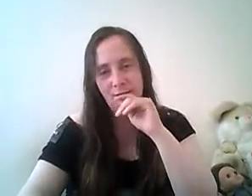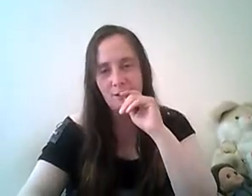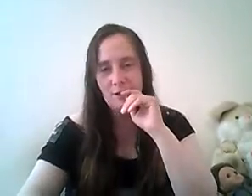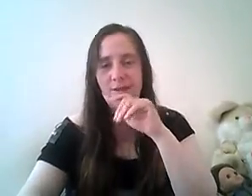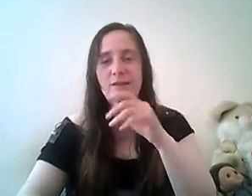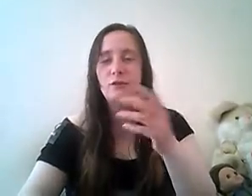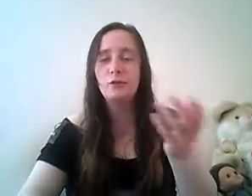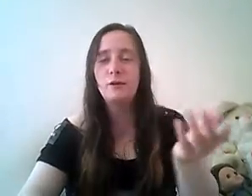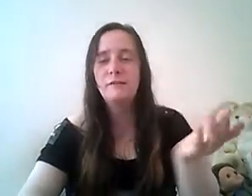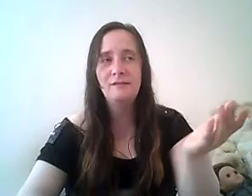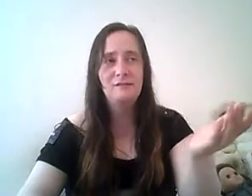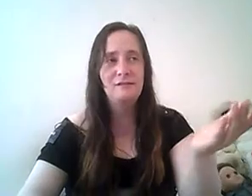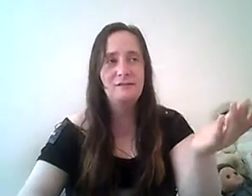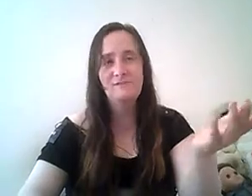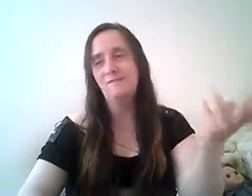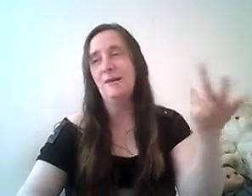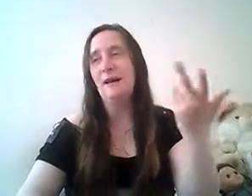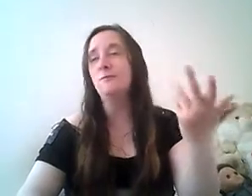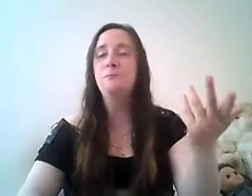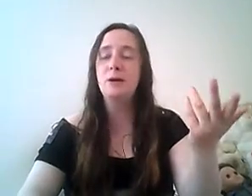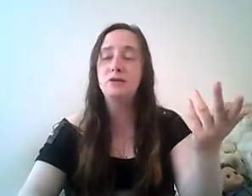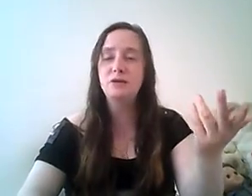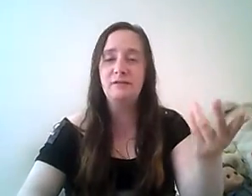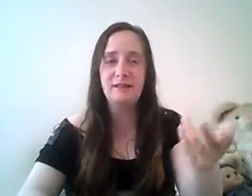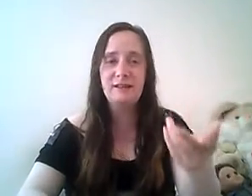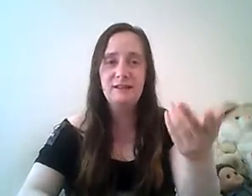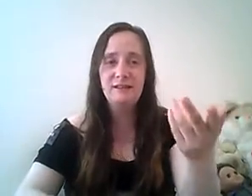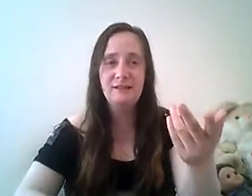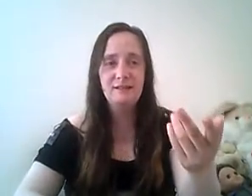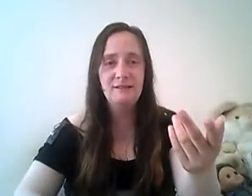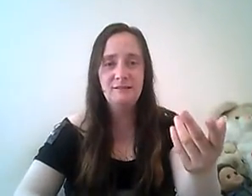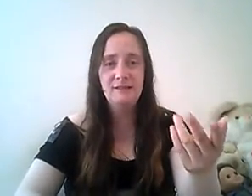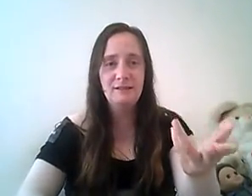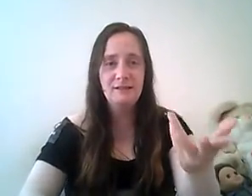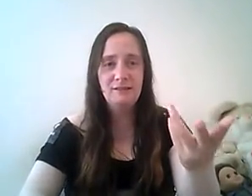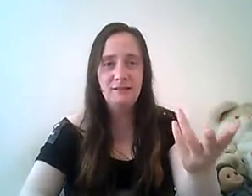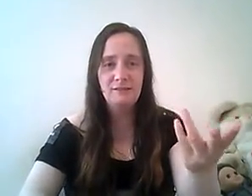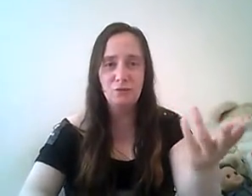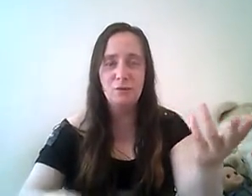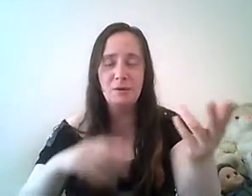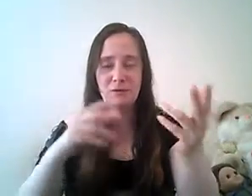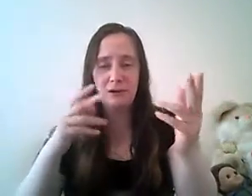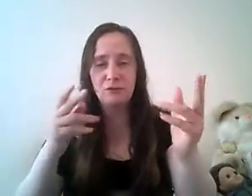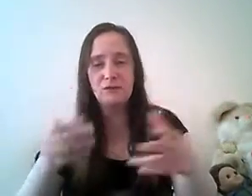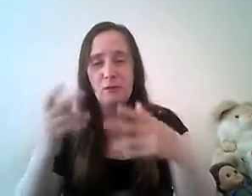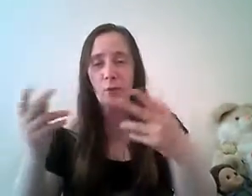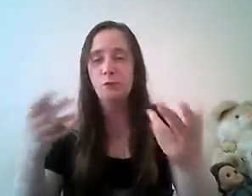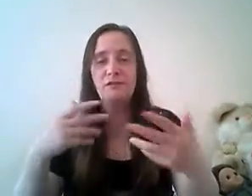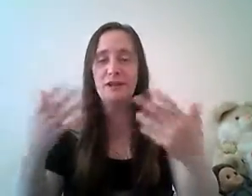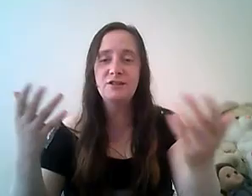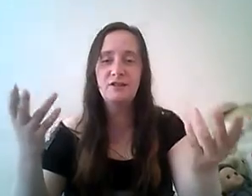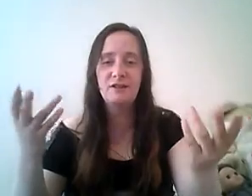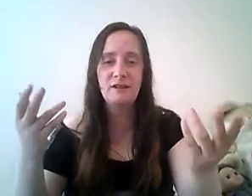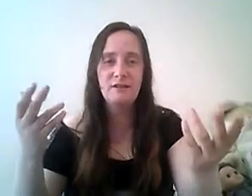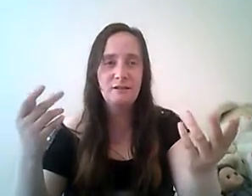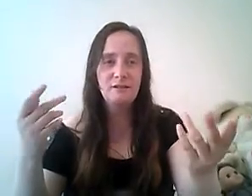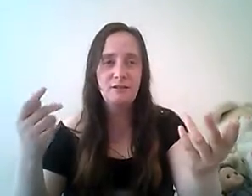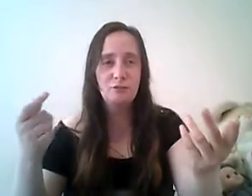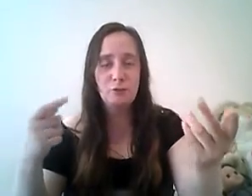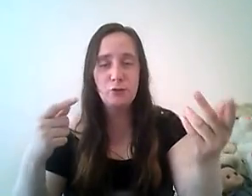we need to throw in a random person to the so we can make it look like a normal detection thing so we threw